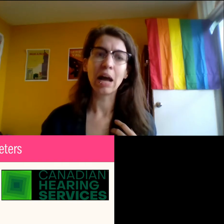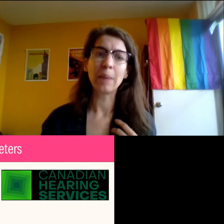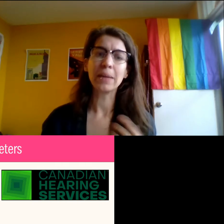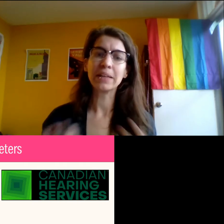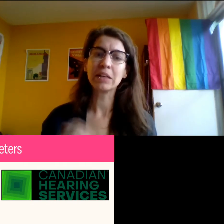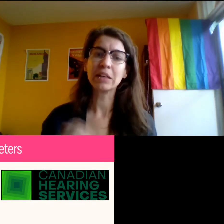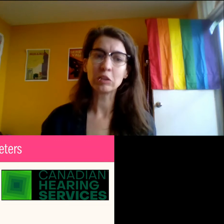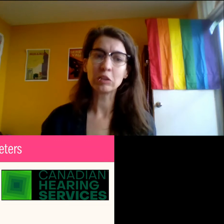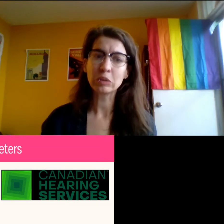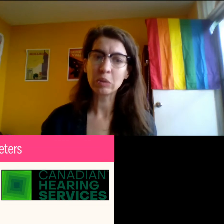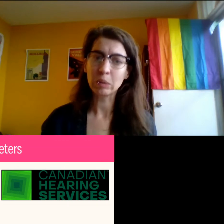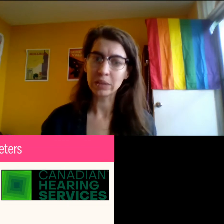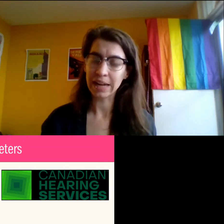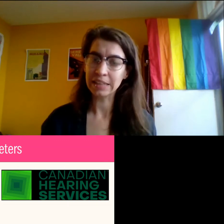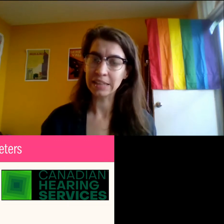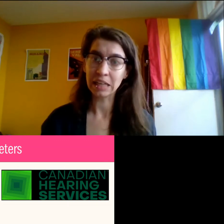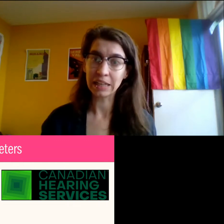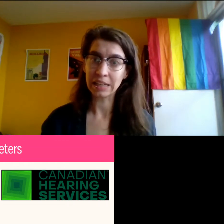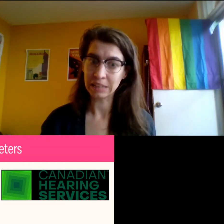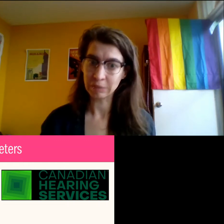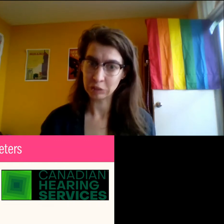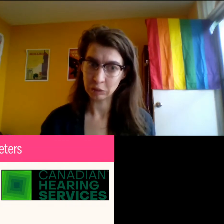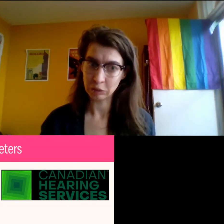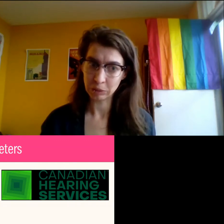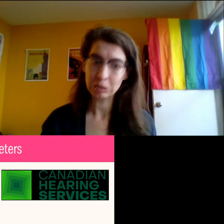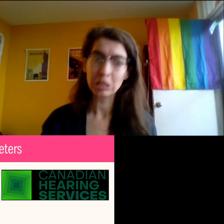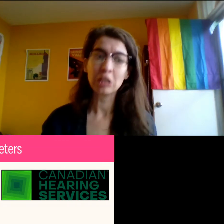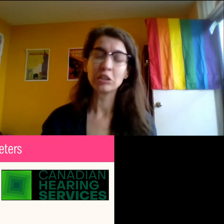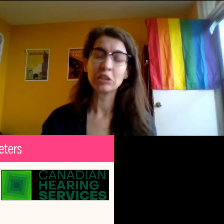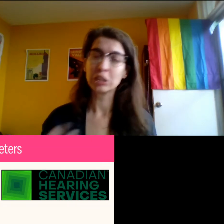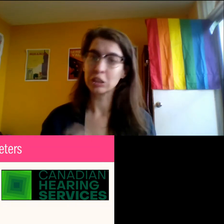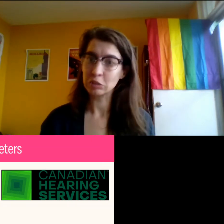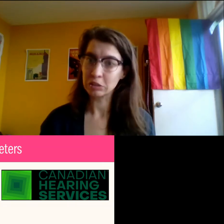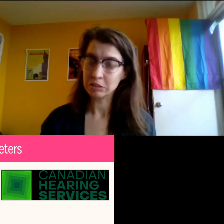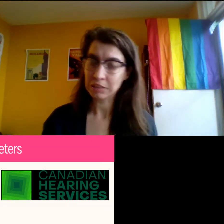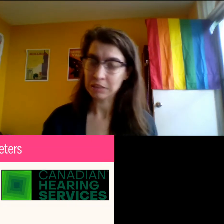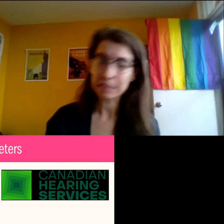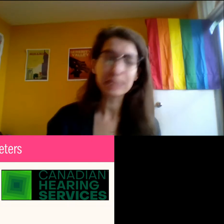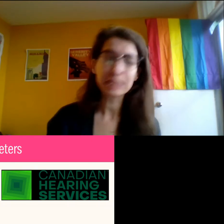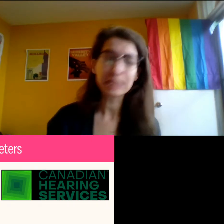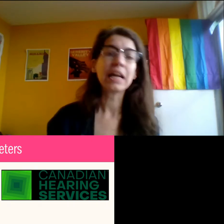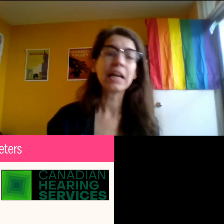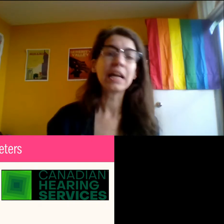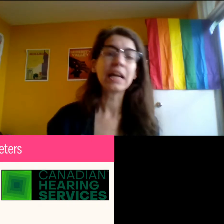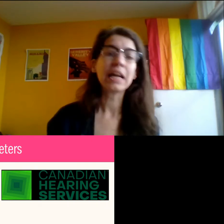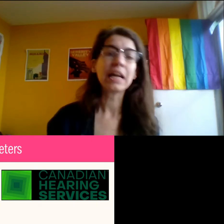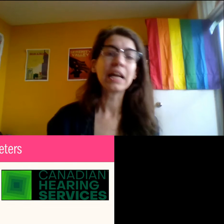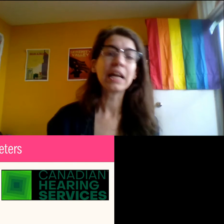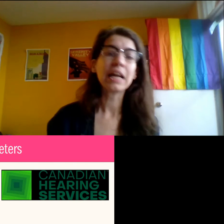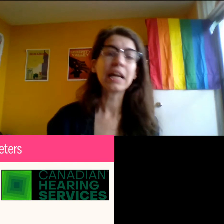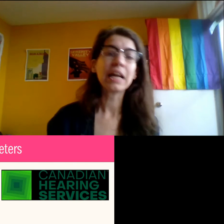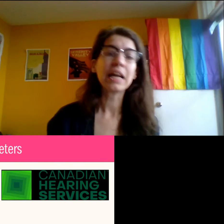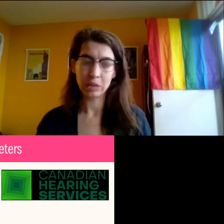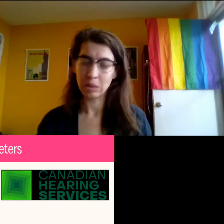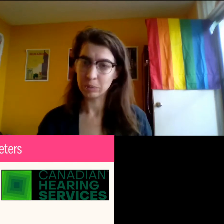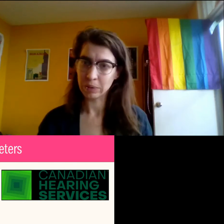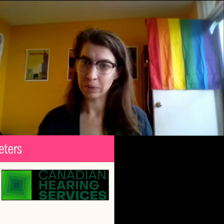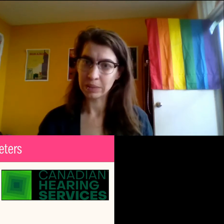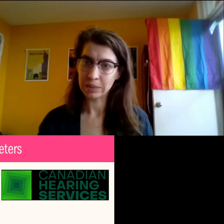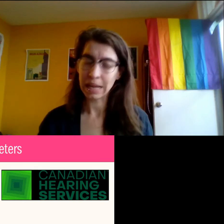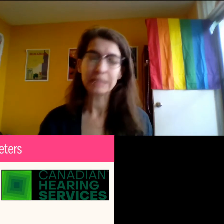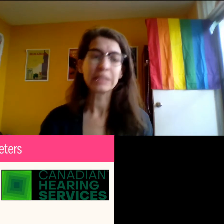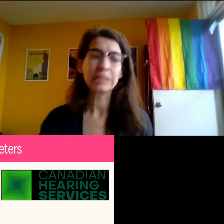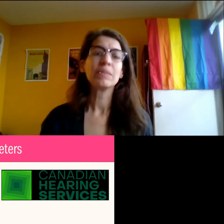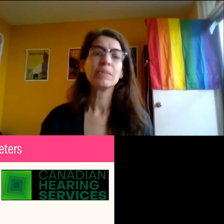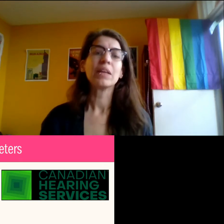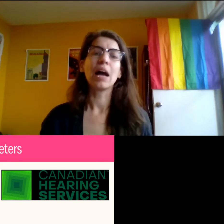Um, and they also coordinate ASL and deaf interpreters. So you can go to their site and they will help you